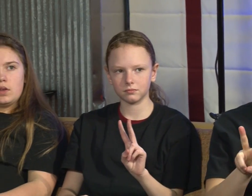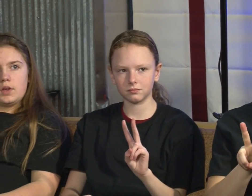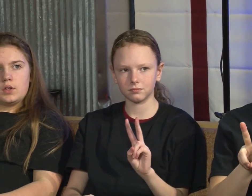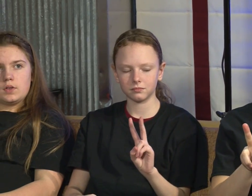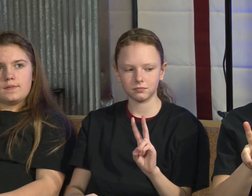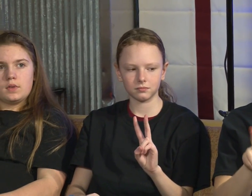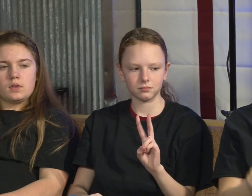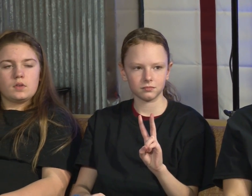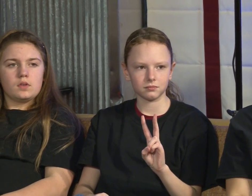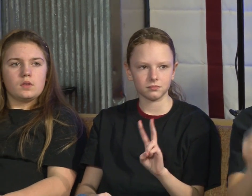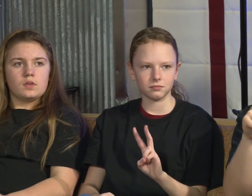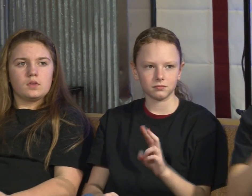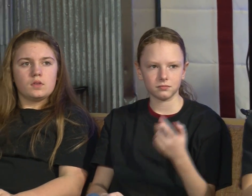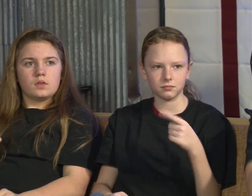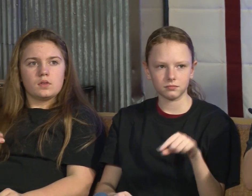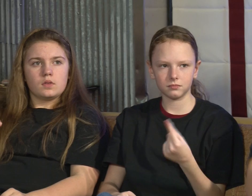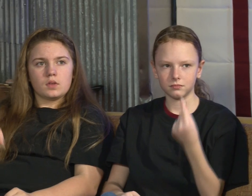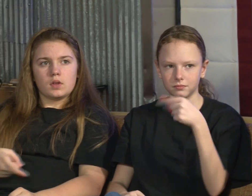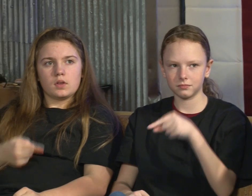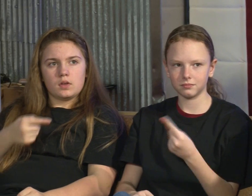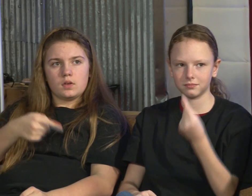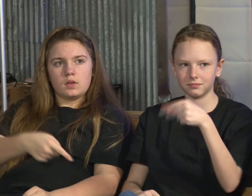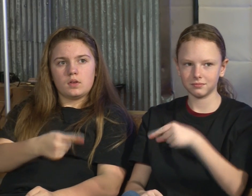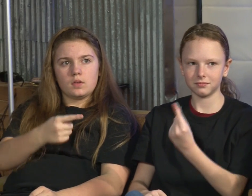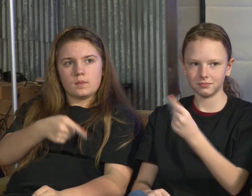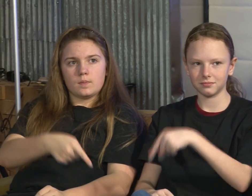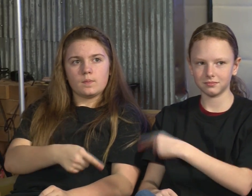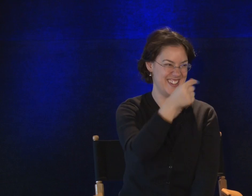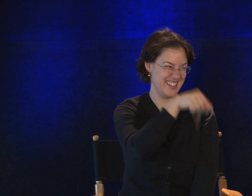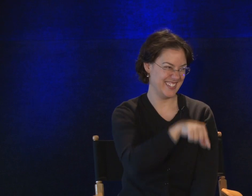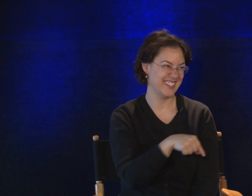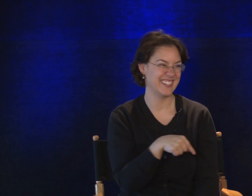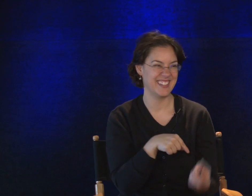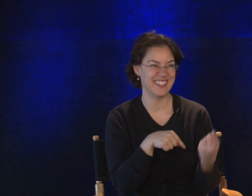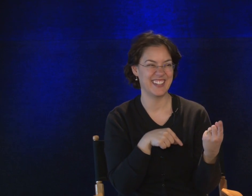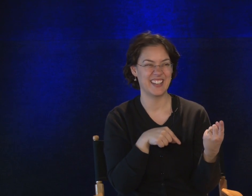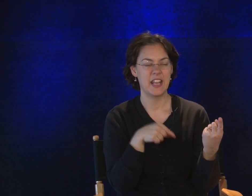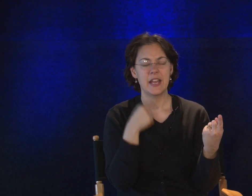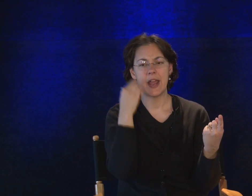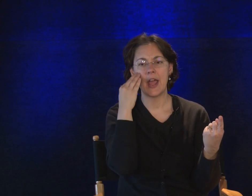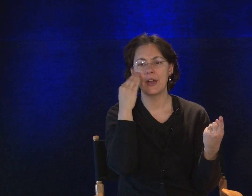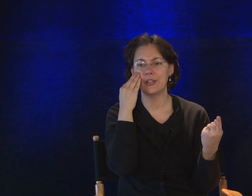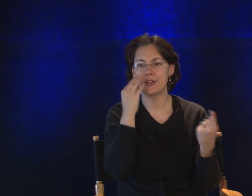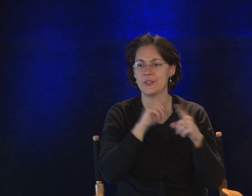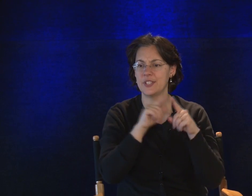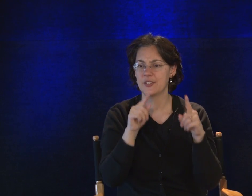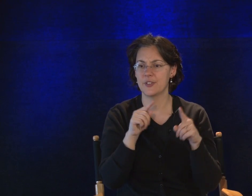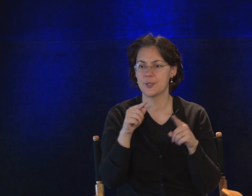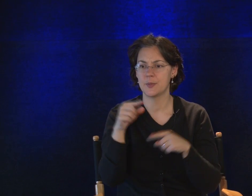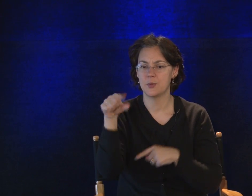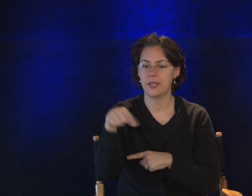Gallatin. Gallatin. Good. Good, good, good. Now, how do you know the difference between